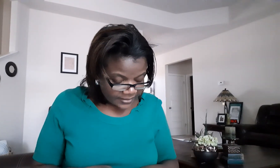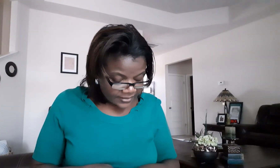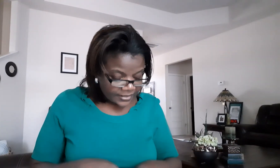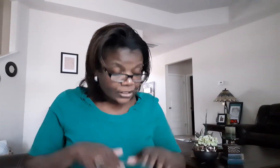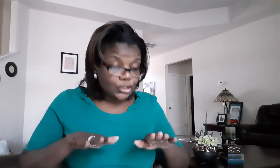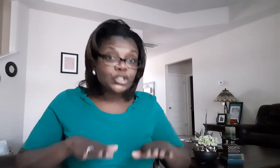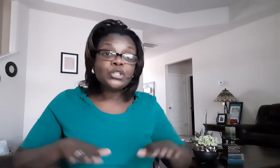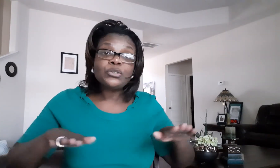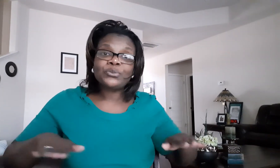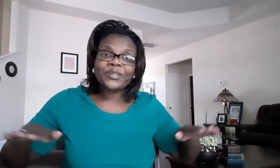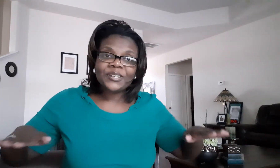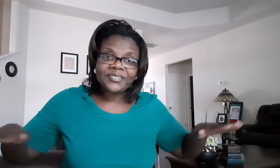children